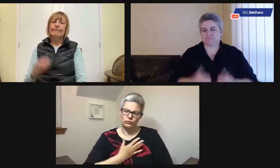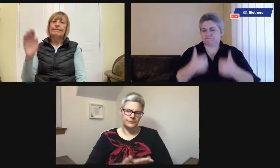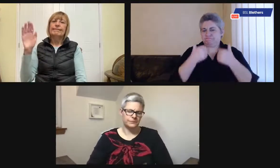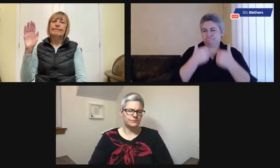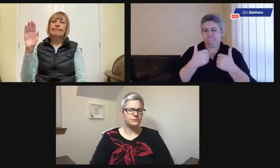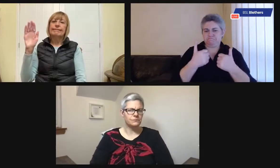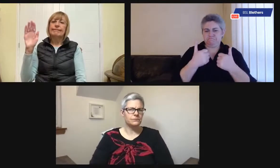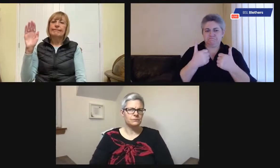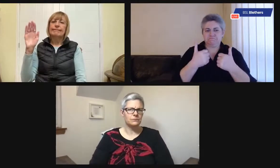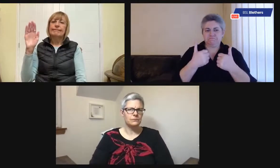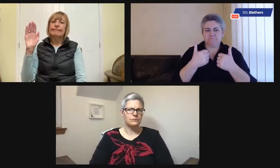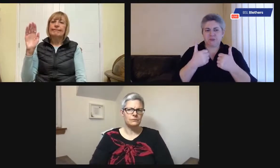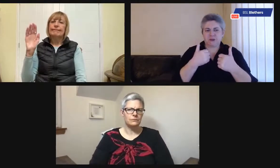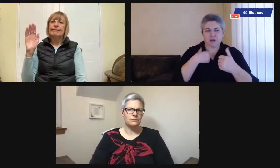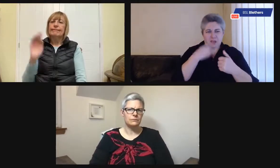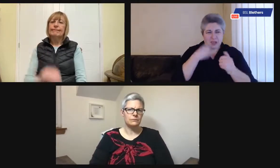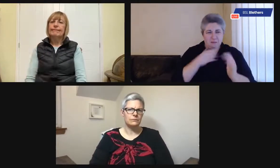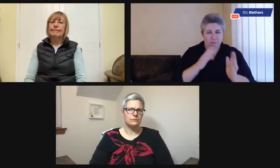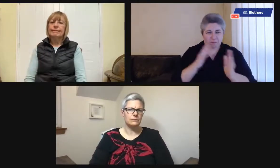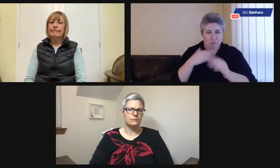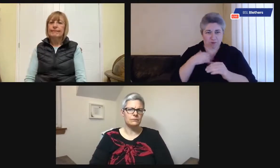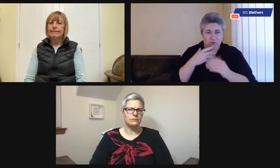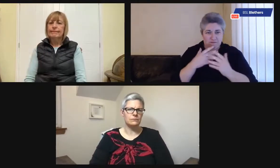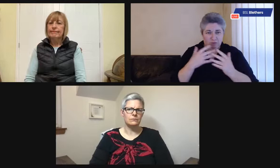away all that independence. Thanks for that question.